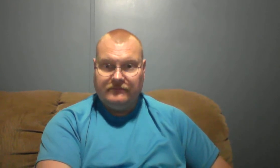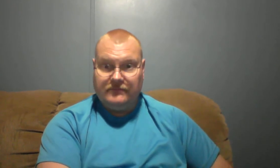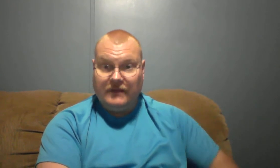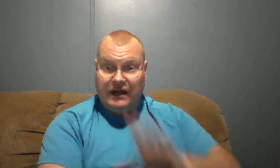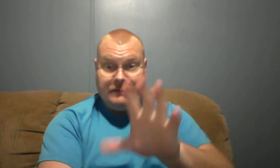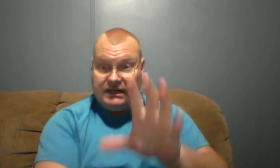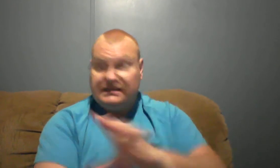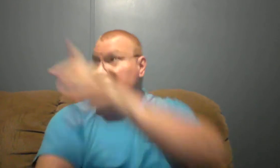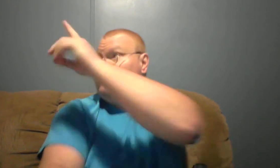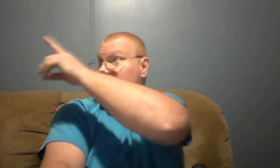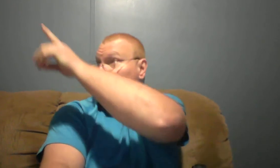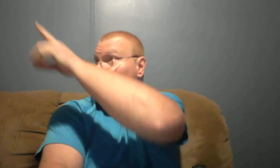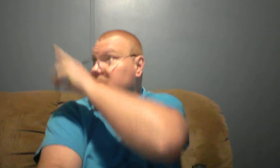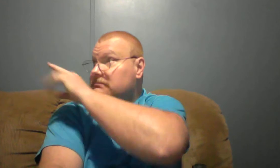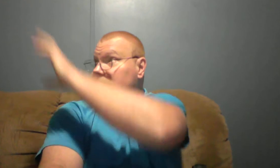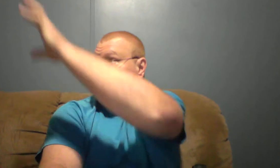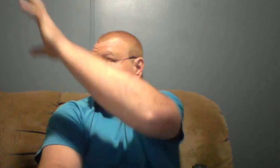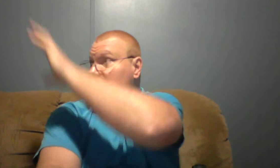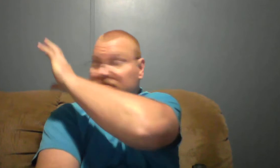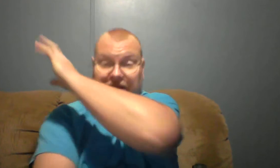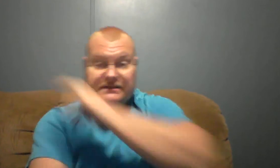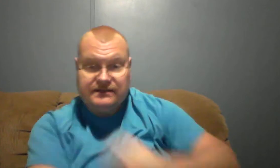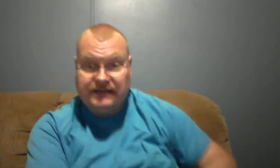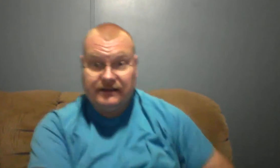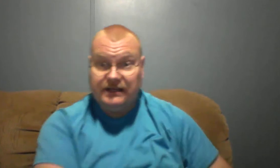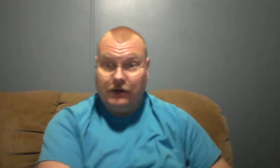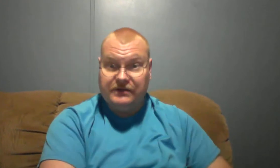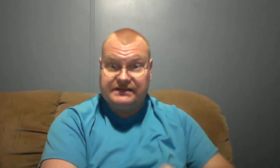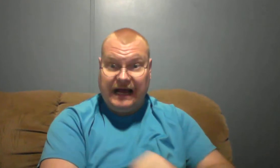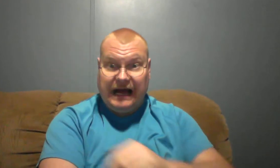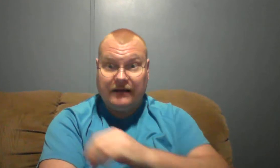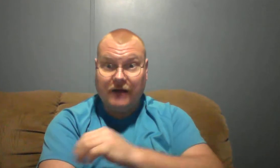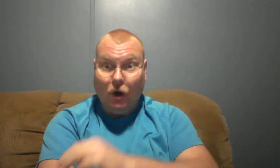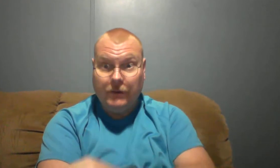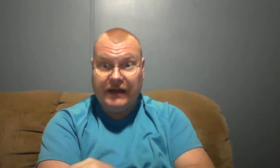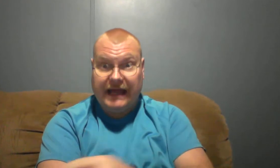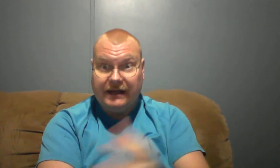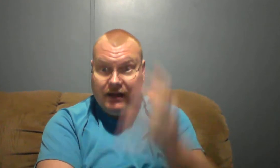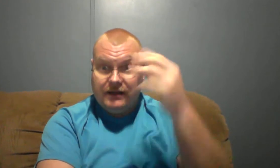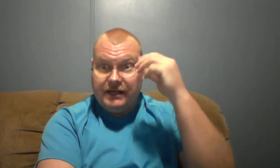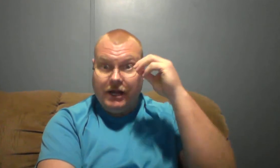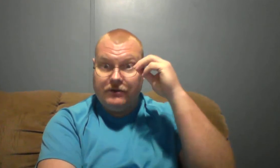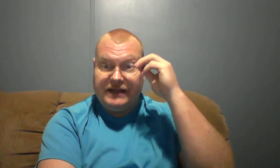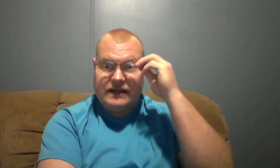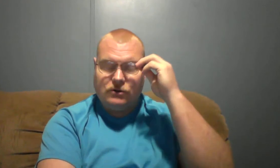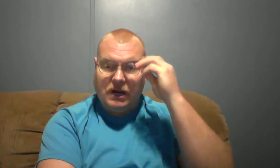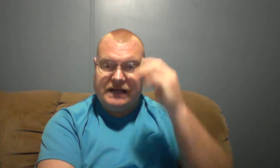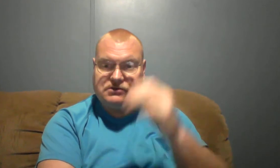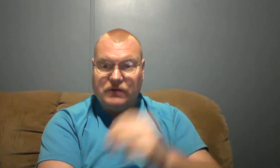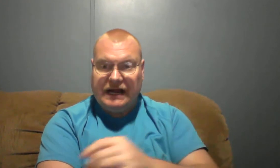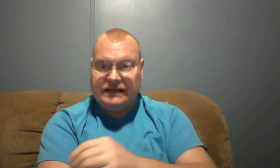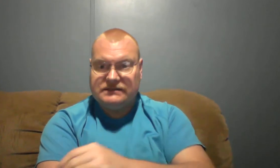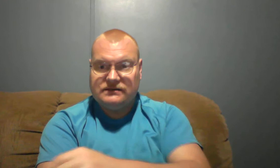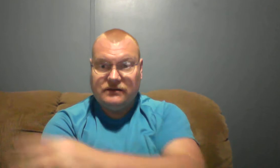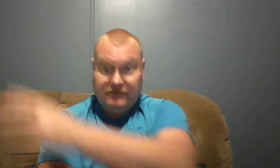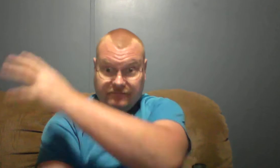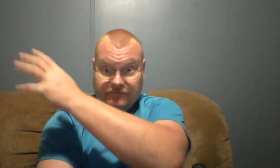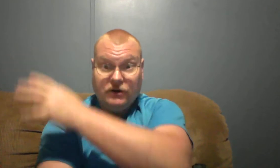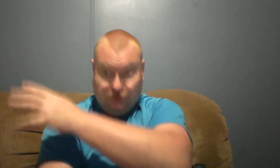No, I'm not saying the Lord splits the, you know, the sky open and, you know, the dead in Christ rise, raise